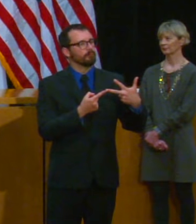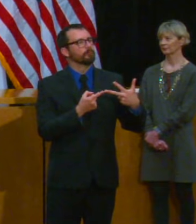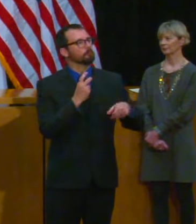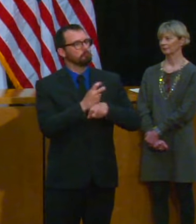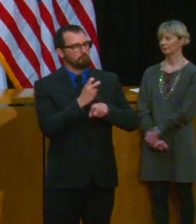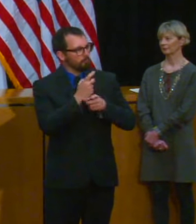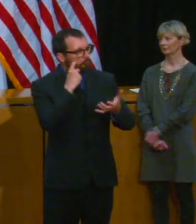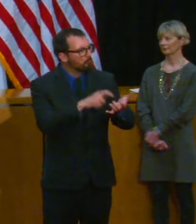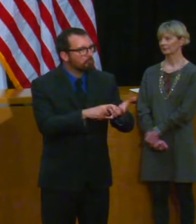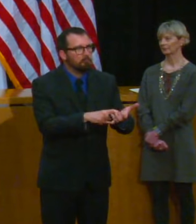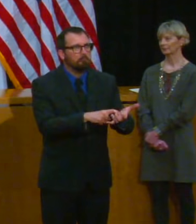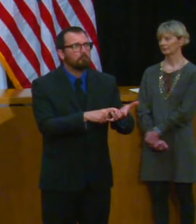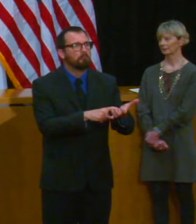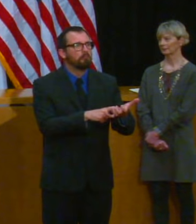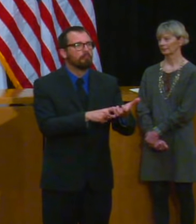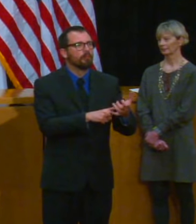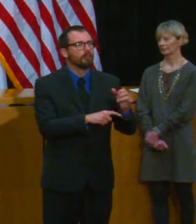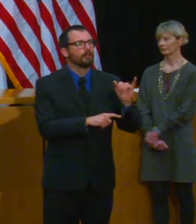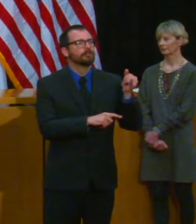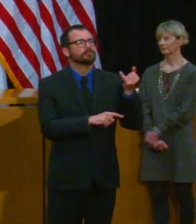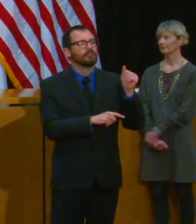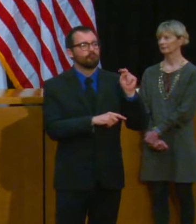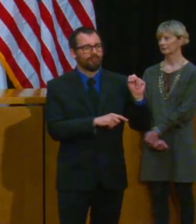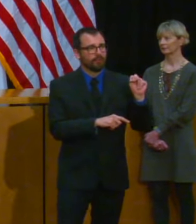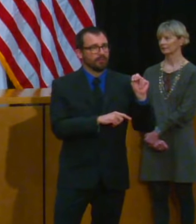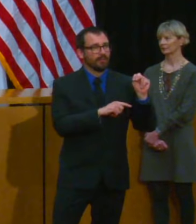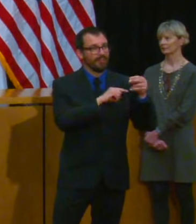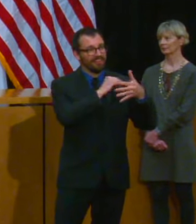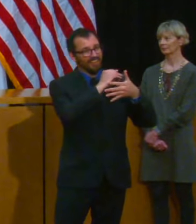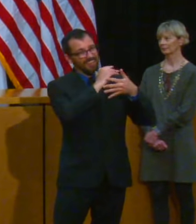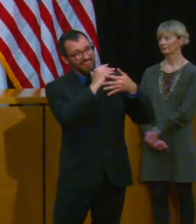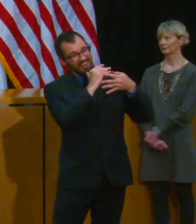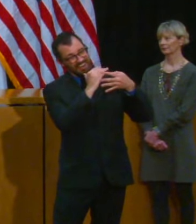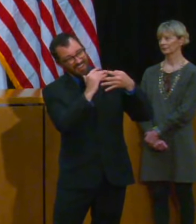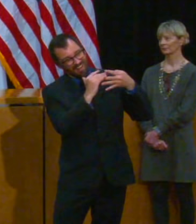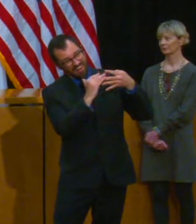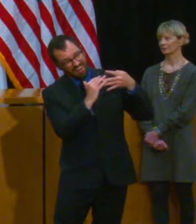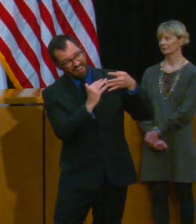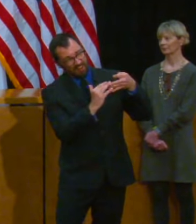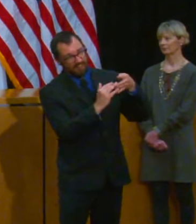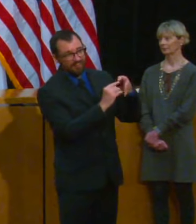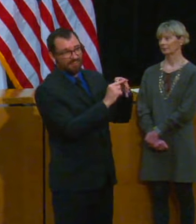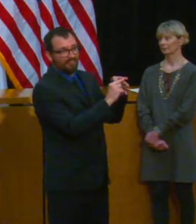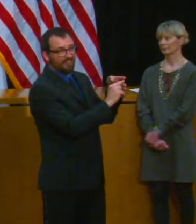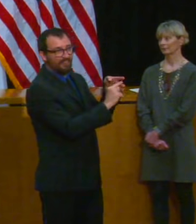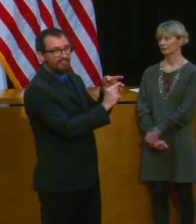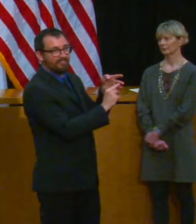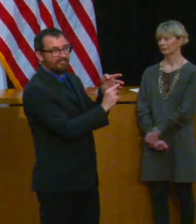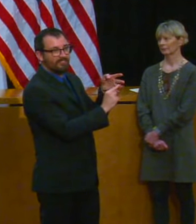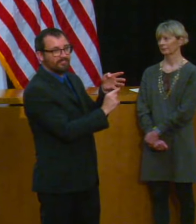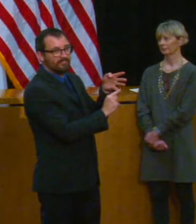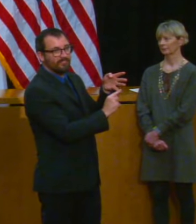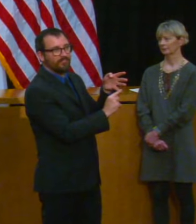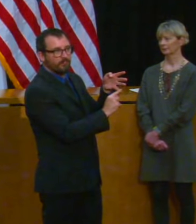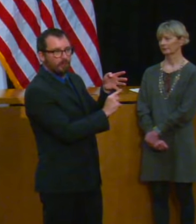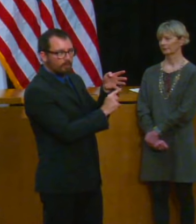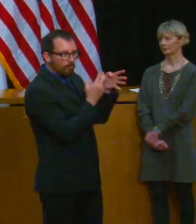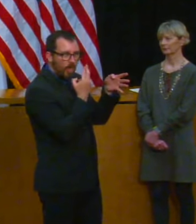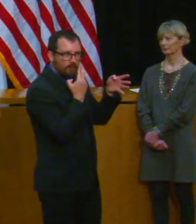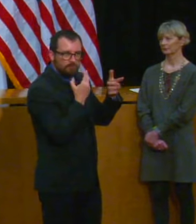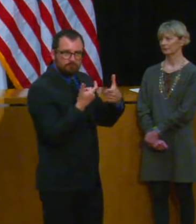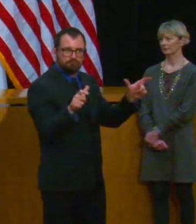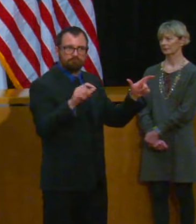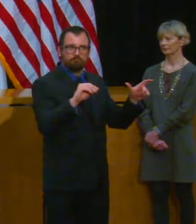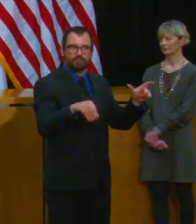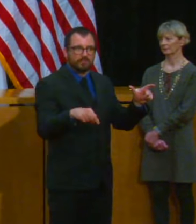January people started saying, you know, it might be there's 5% or so who's just never going to show symptoms And then by the time you got into March, people were